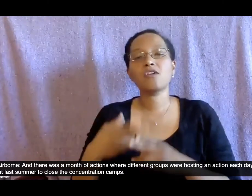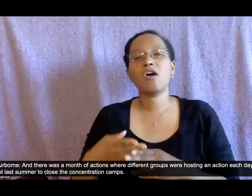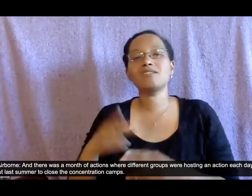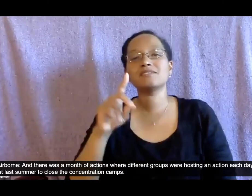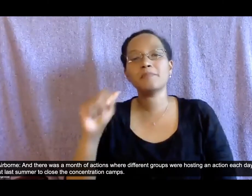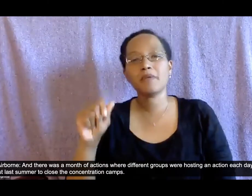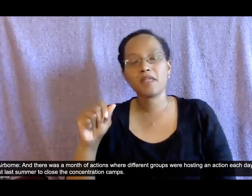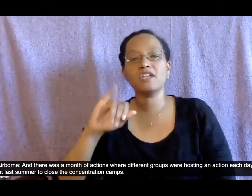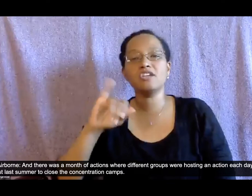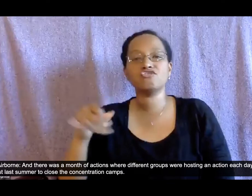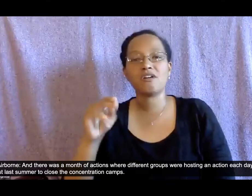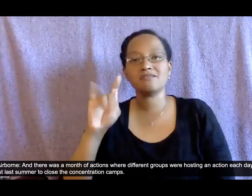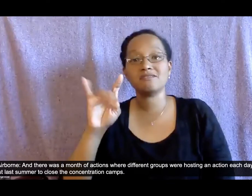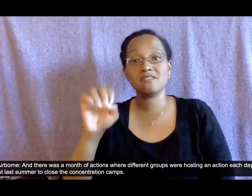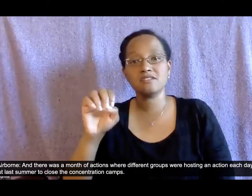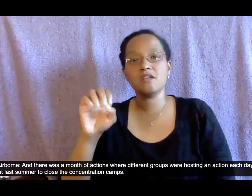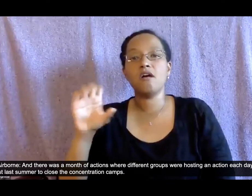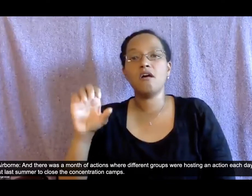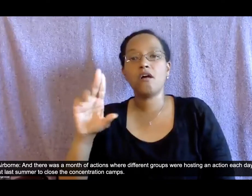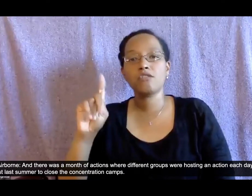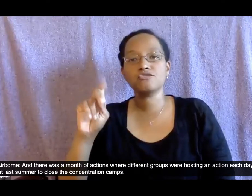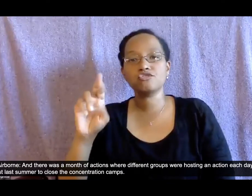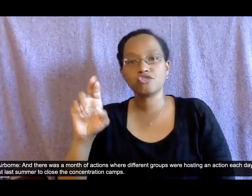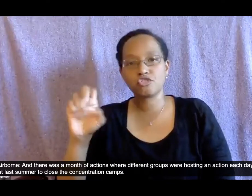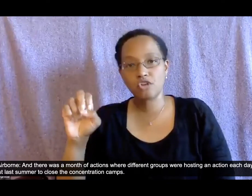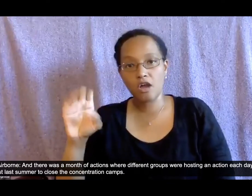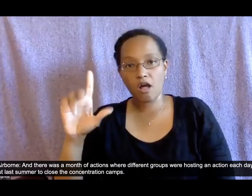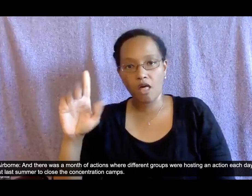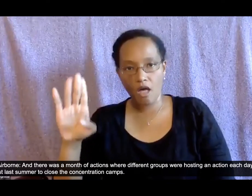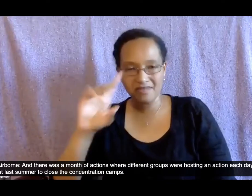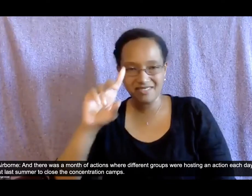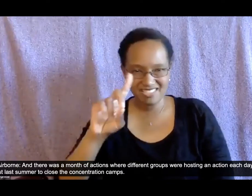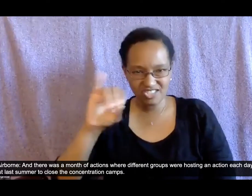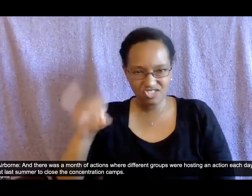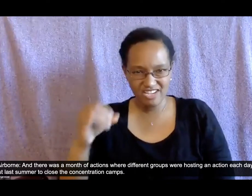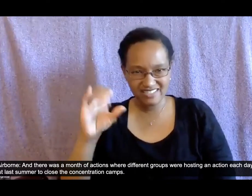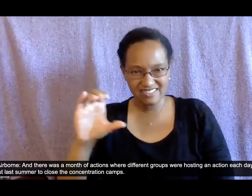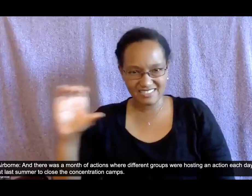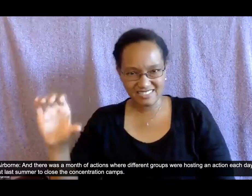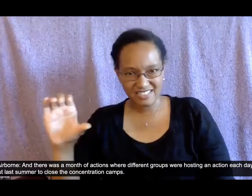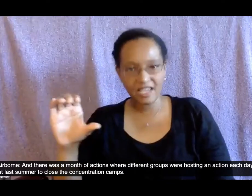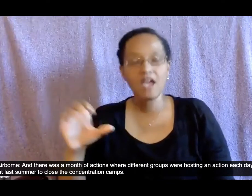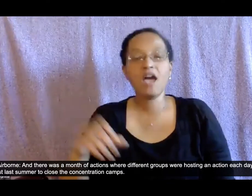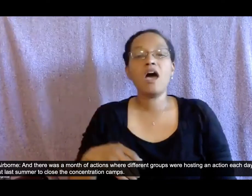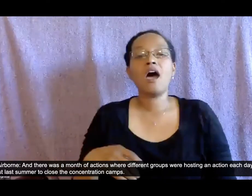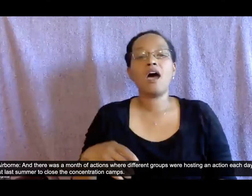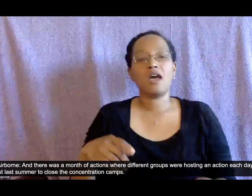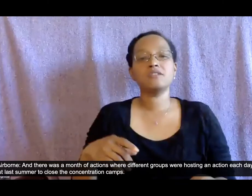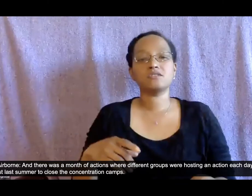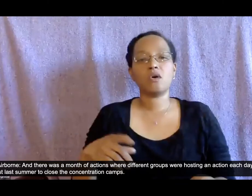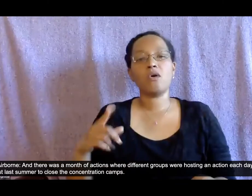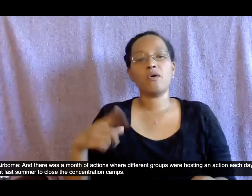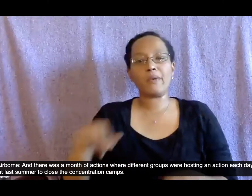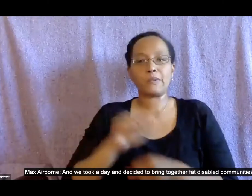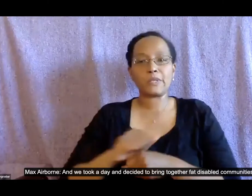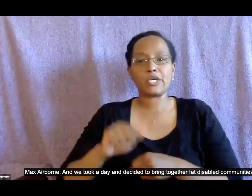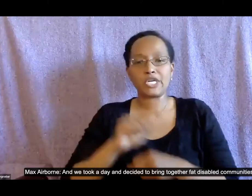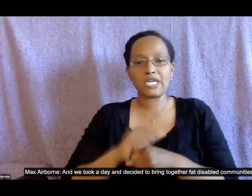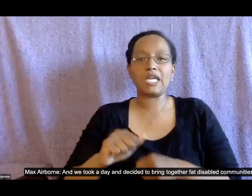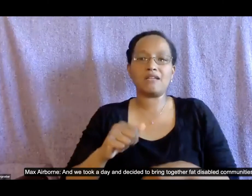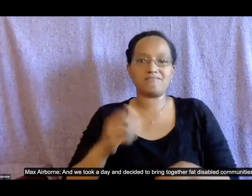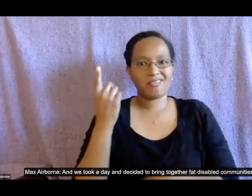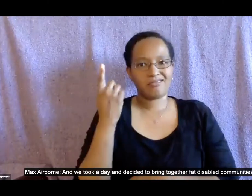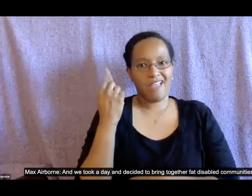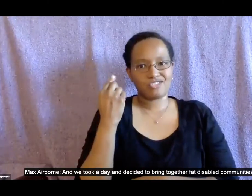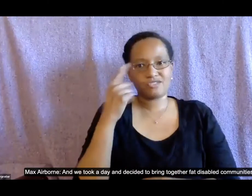each day of the month of august last summer to um close the concentration camps um and